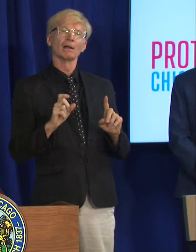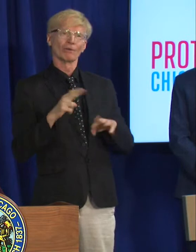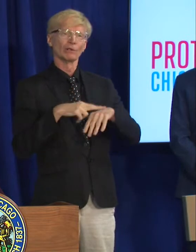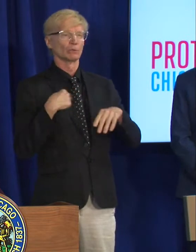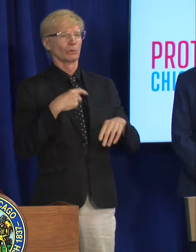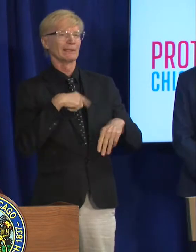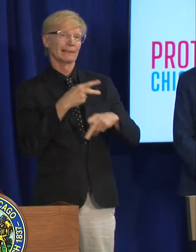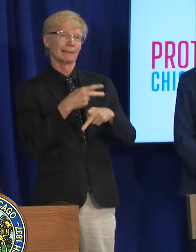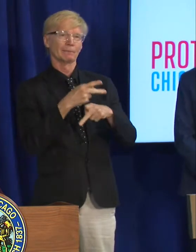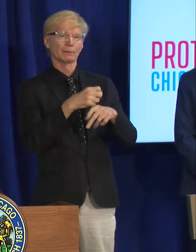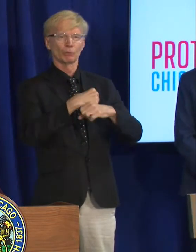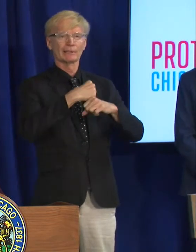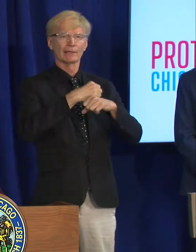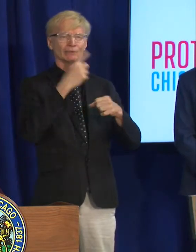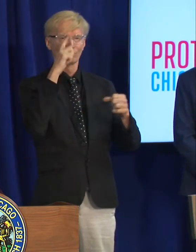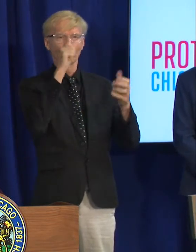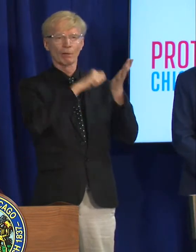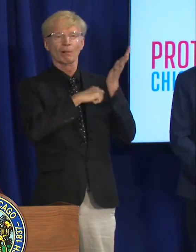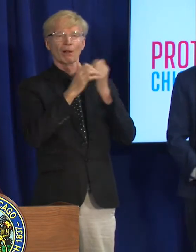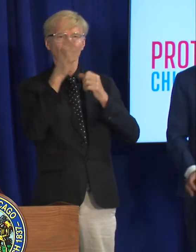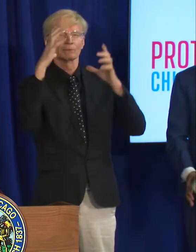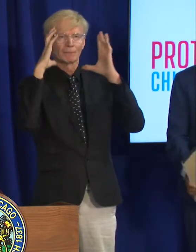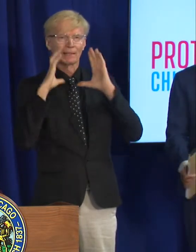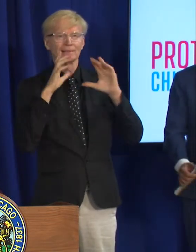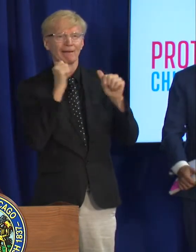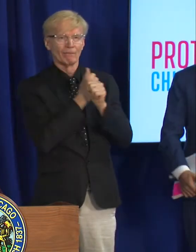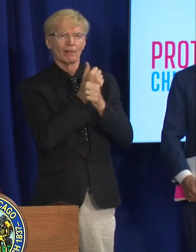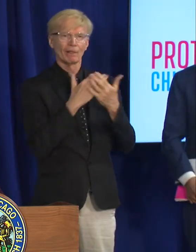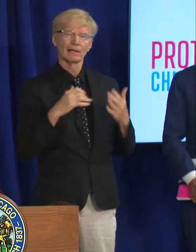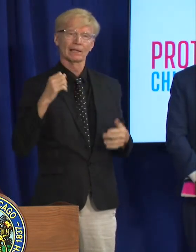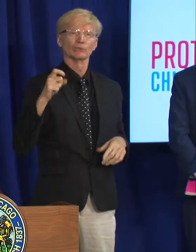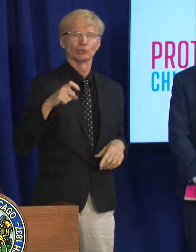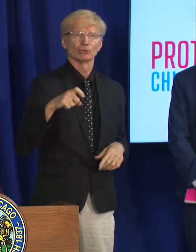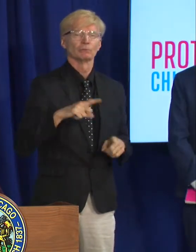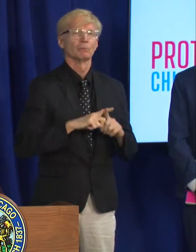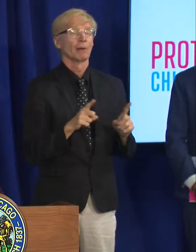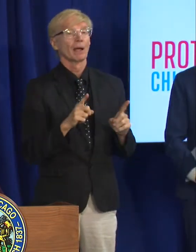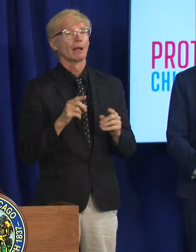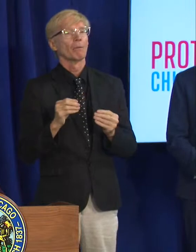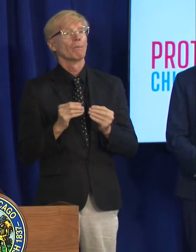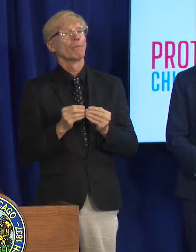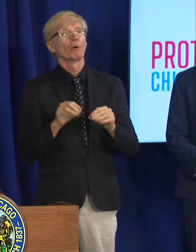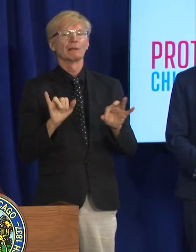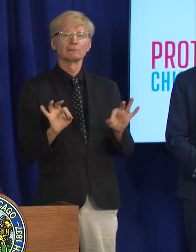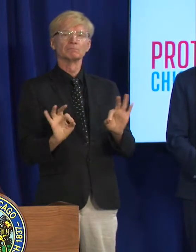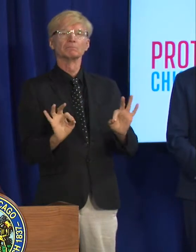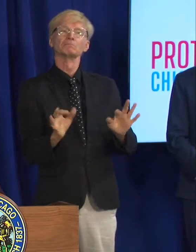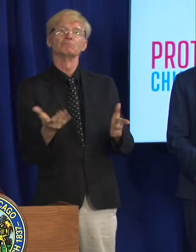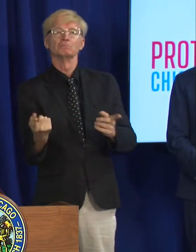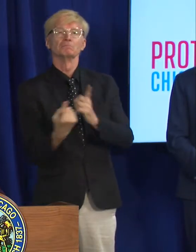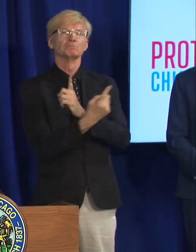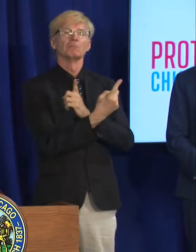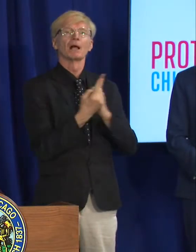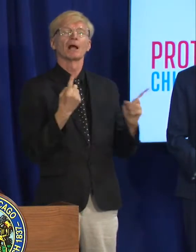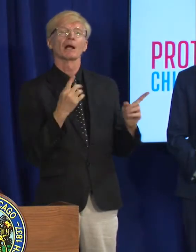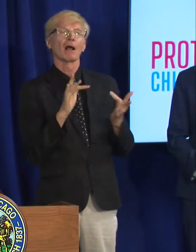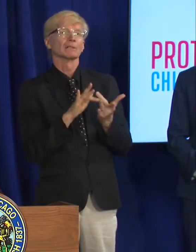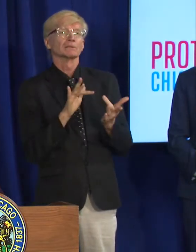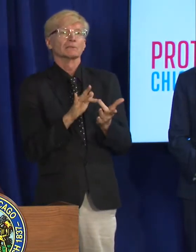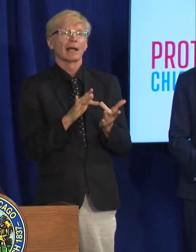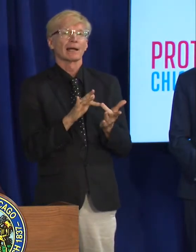that's reinforcing for us that some of the more casual contact it's possible but it's not